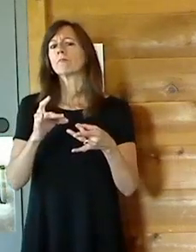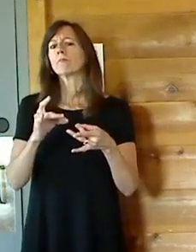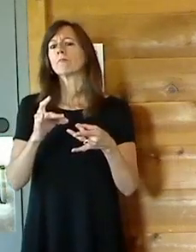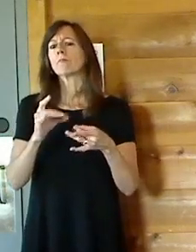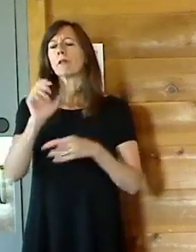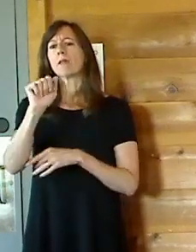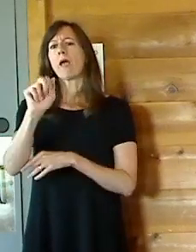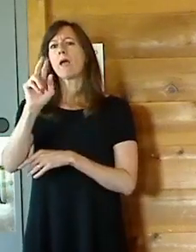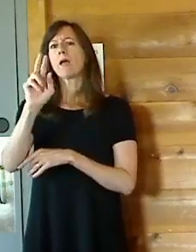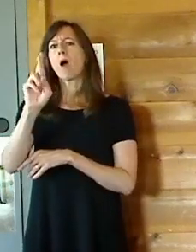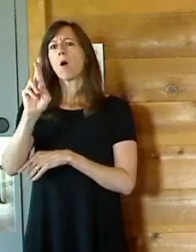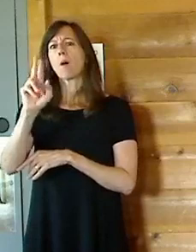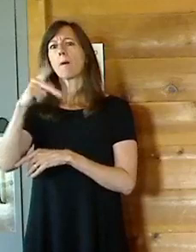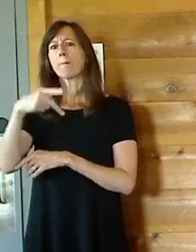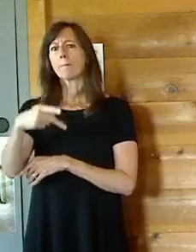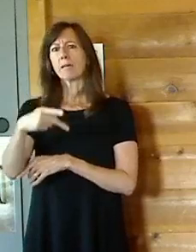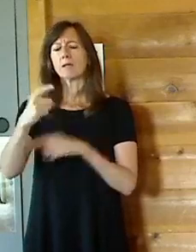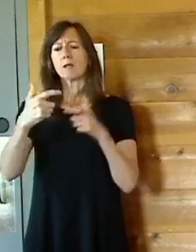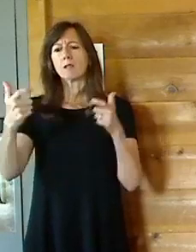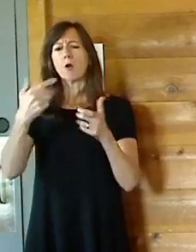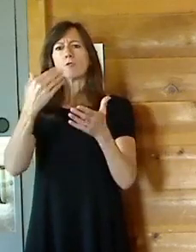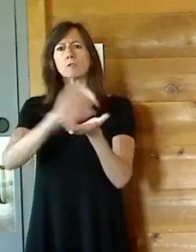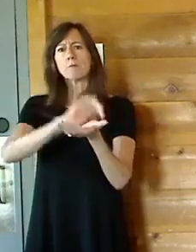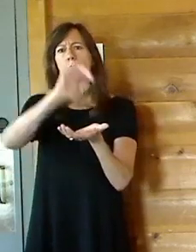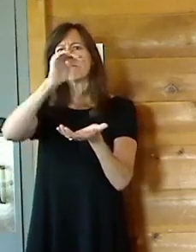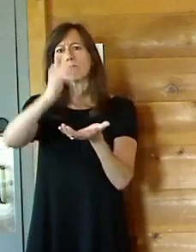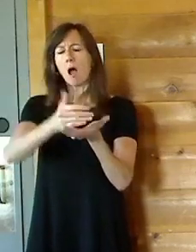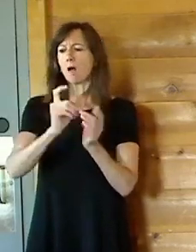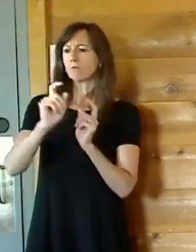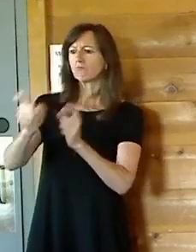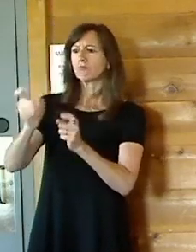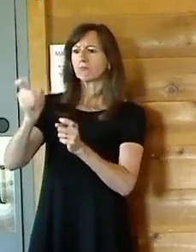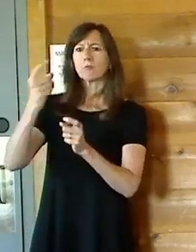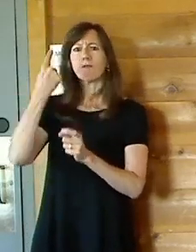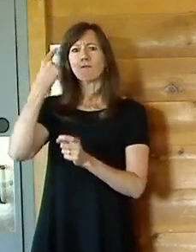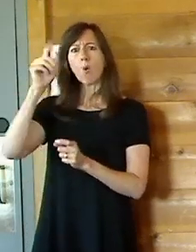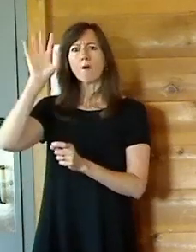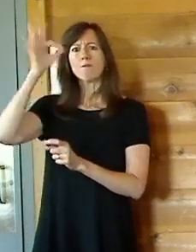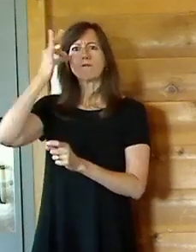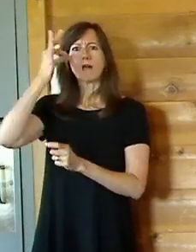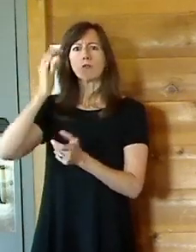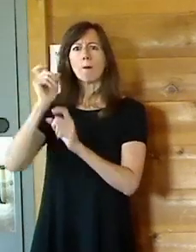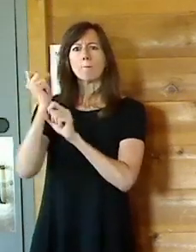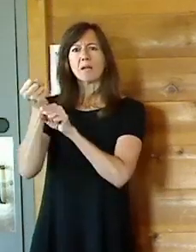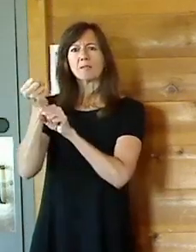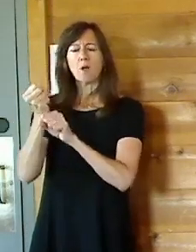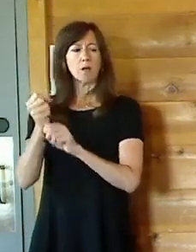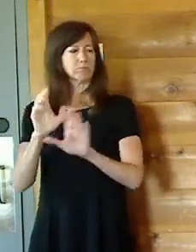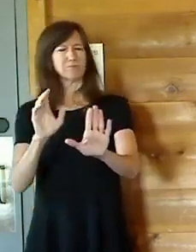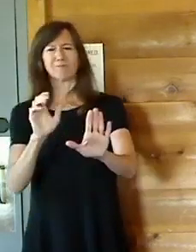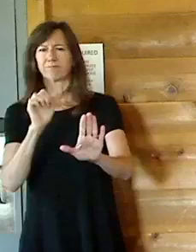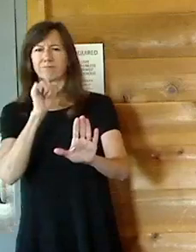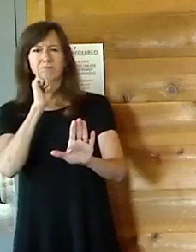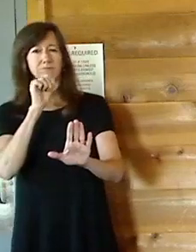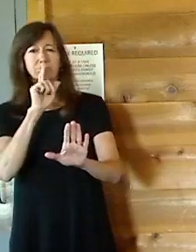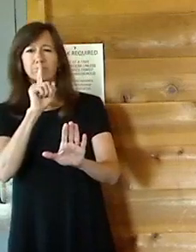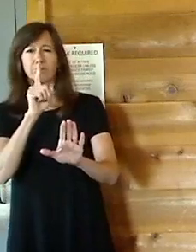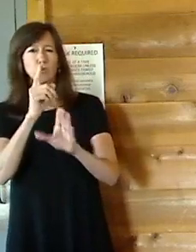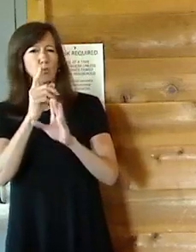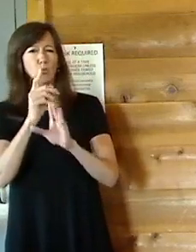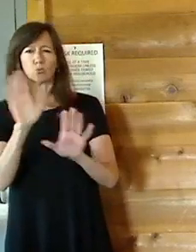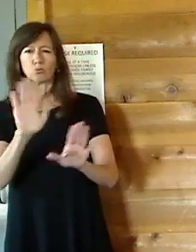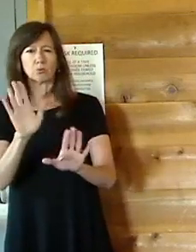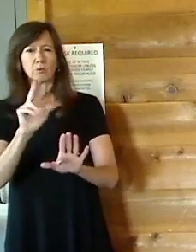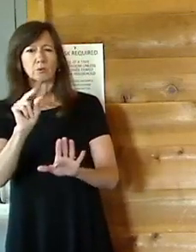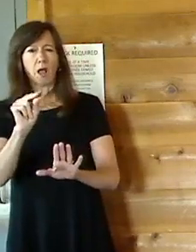Federal Rescue money, to baseball. I have to say that is by no definition true. $12.5 million we've